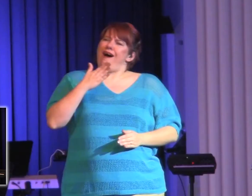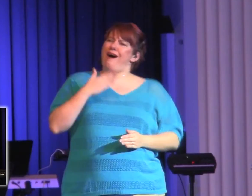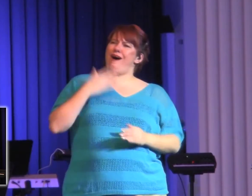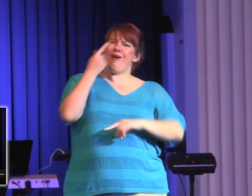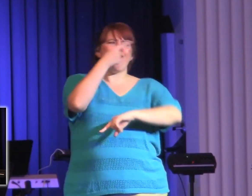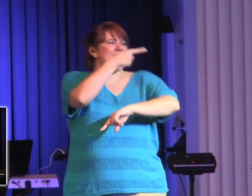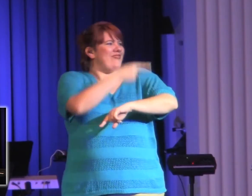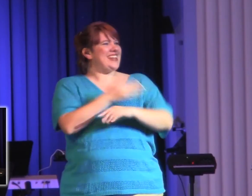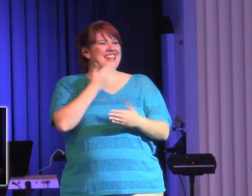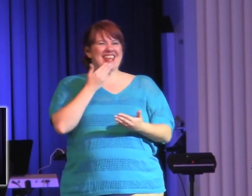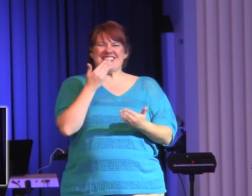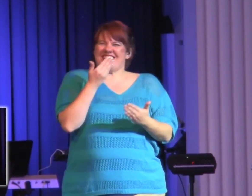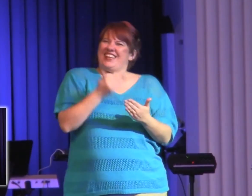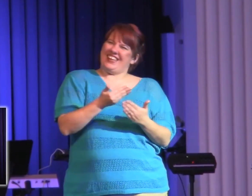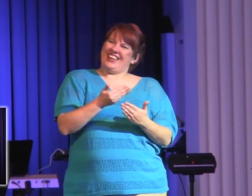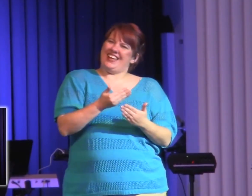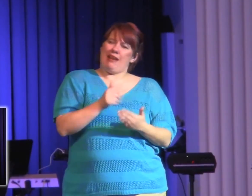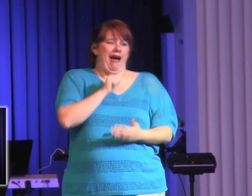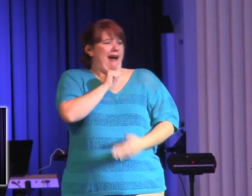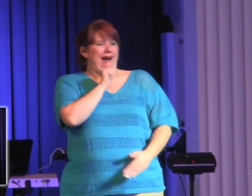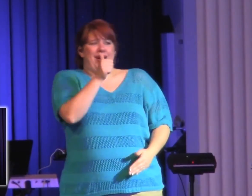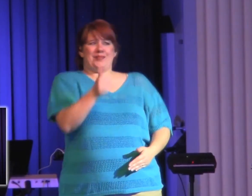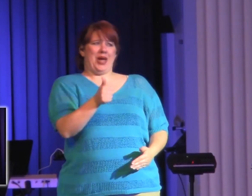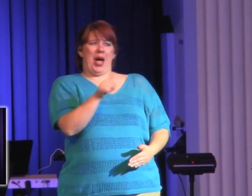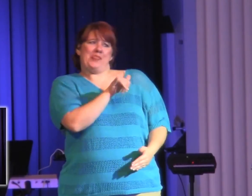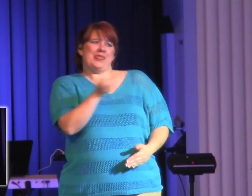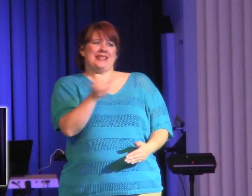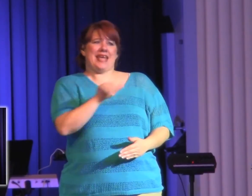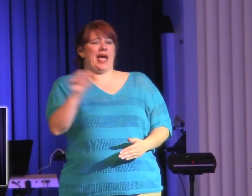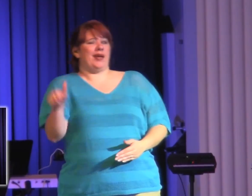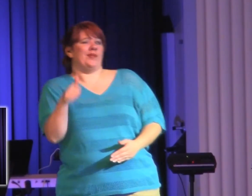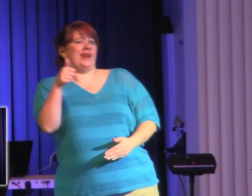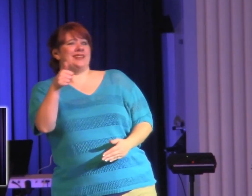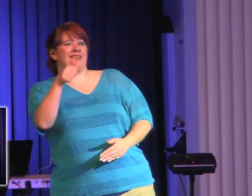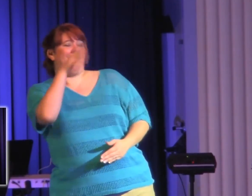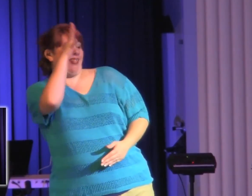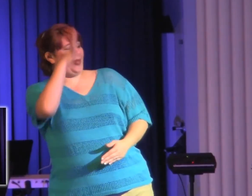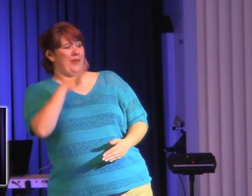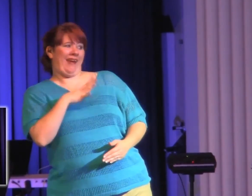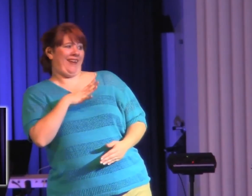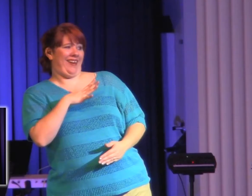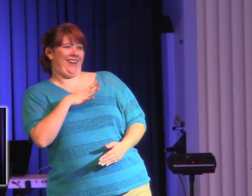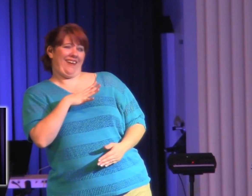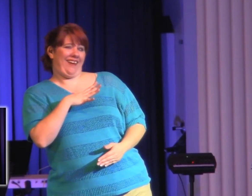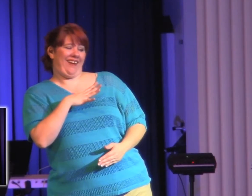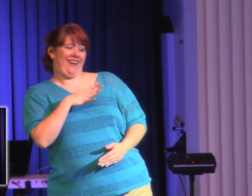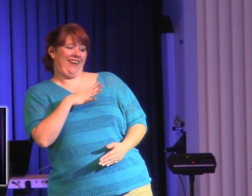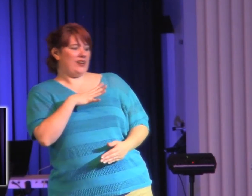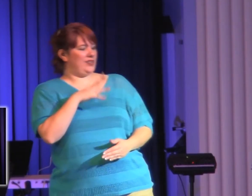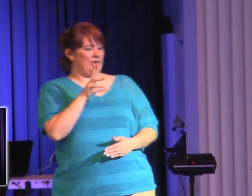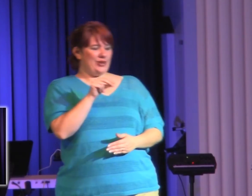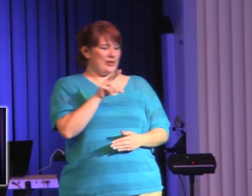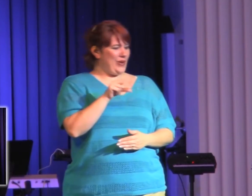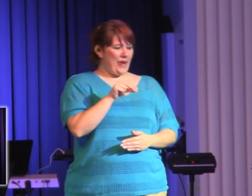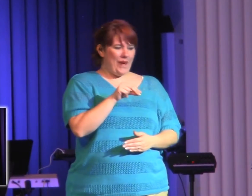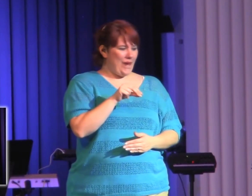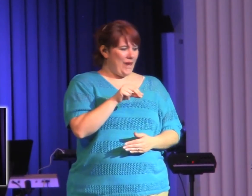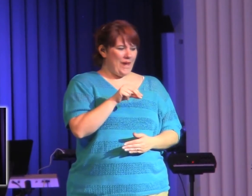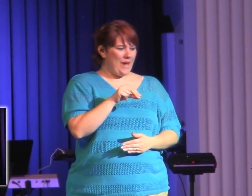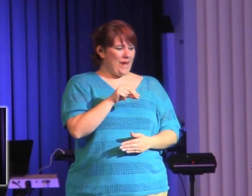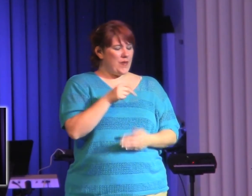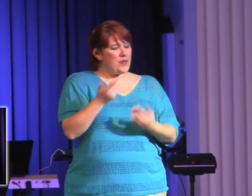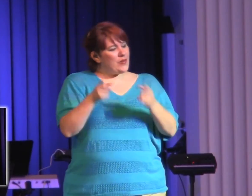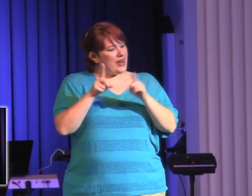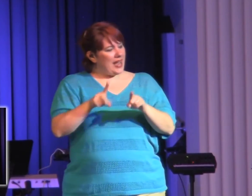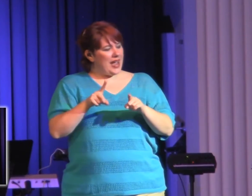You know? Lord, I'm not like other men. You know? I'll have that little moment. But as soon as I quiet